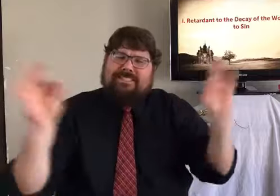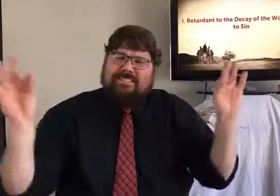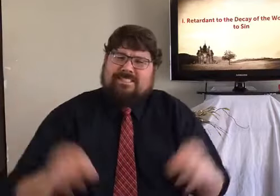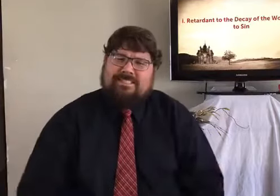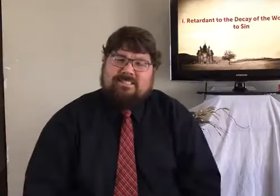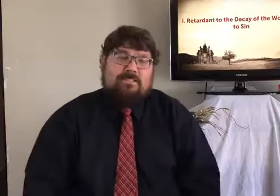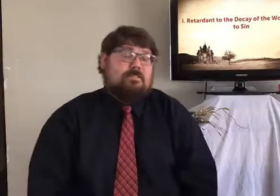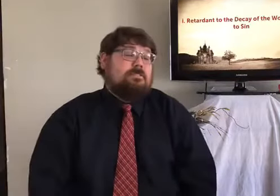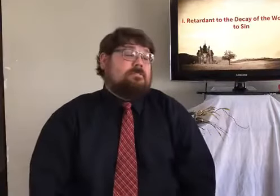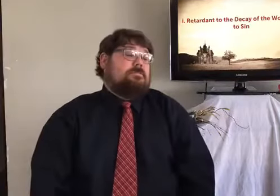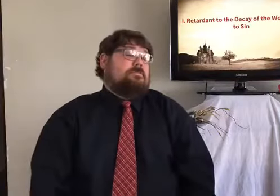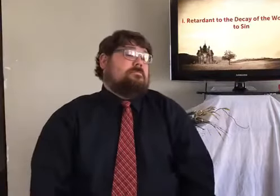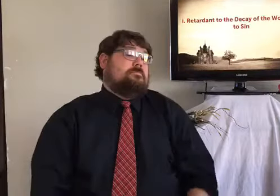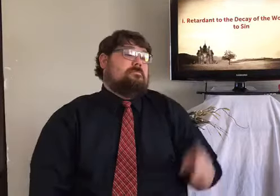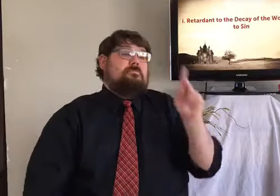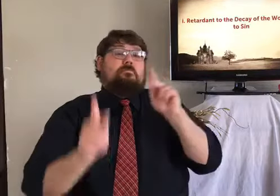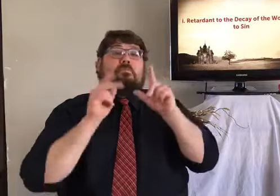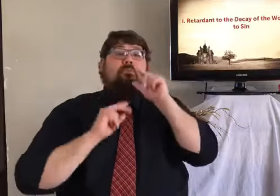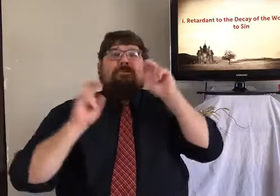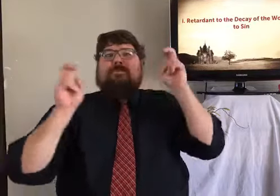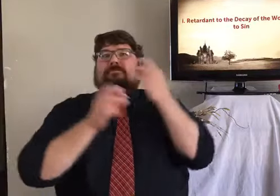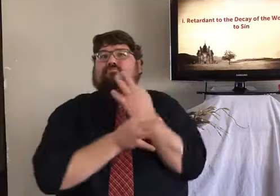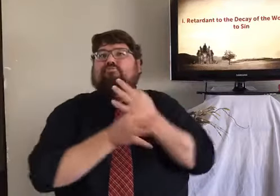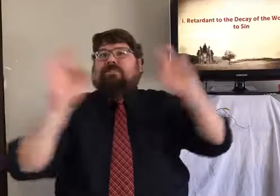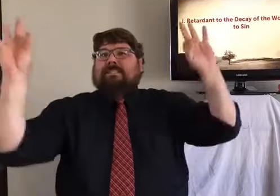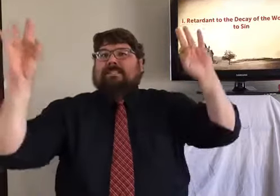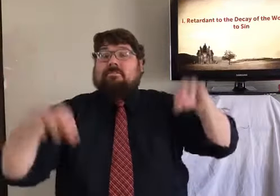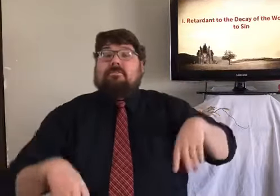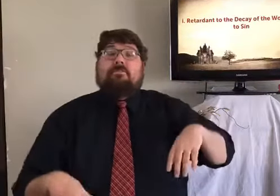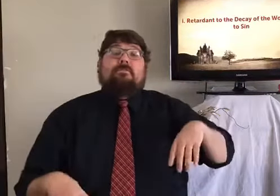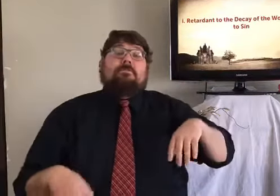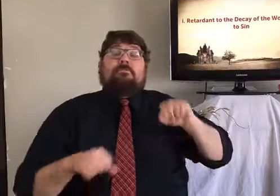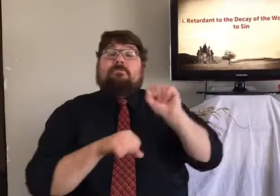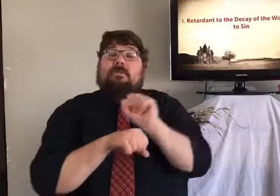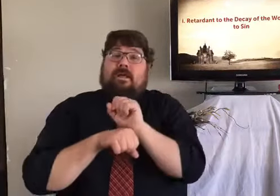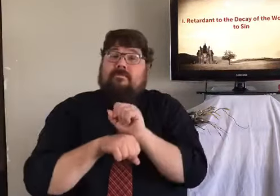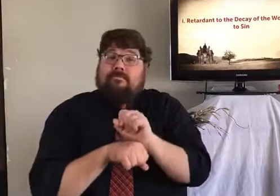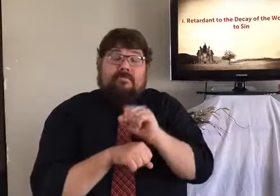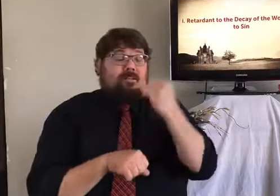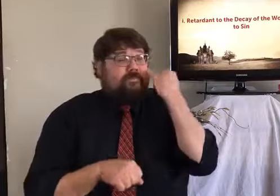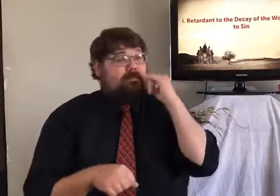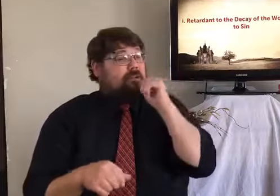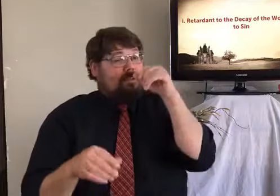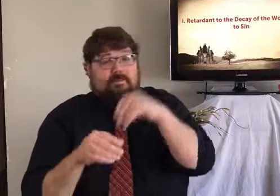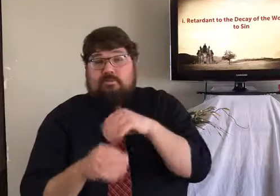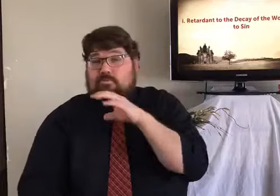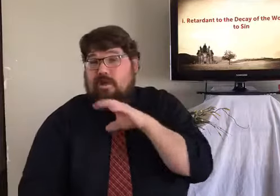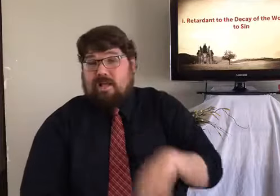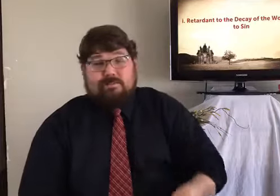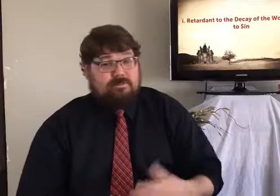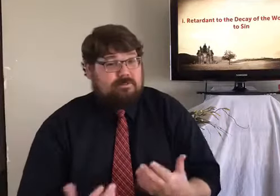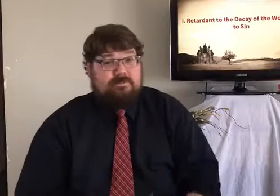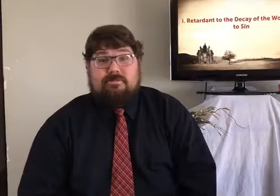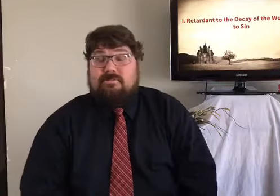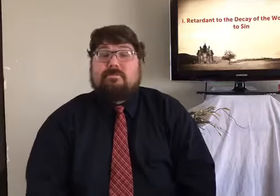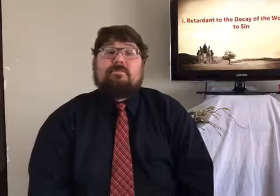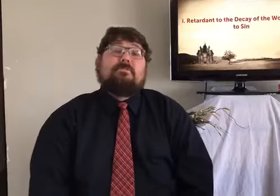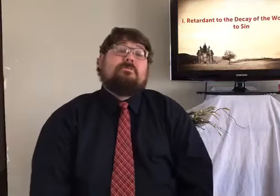there is, in Christ, you are free. So people who were slaves